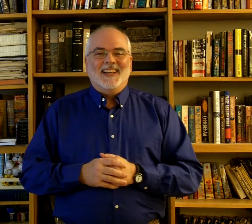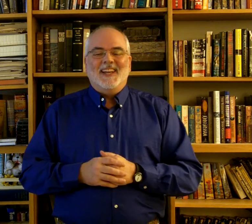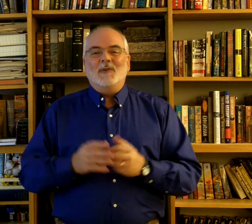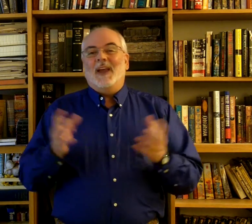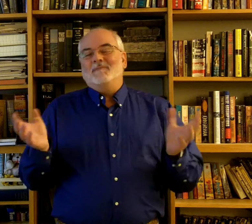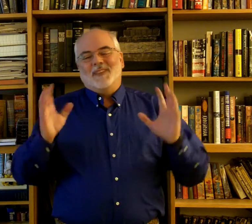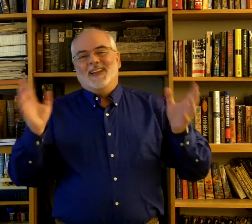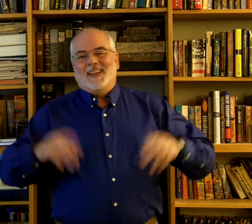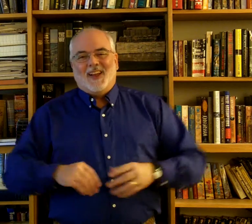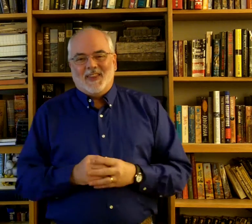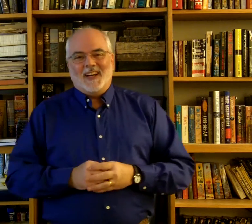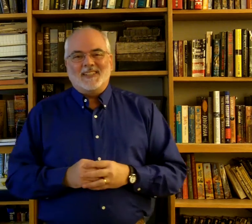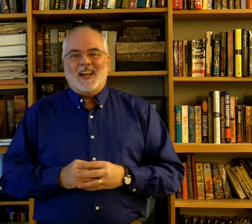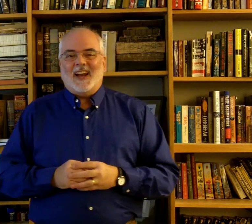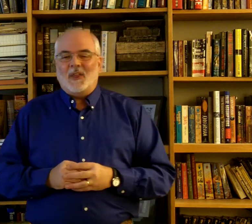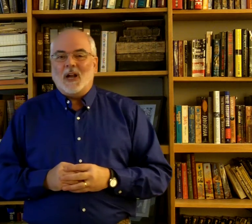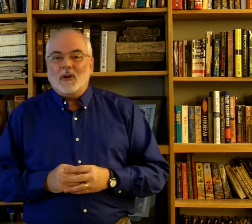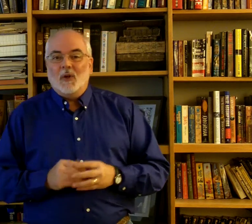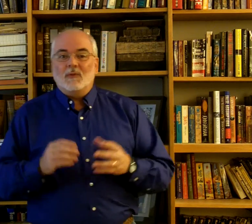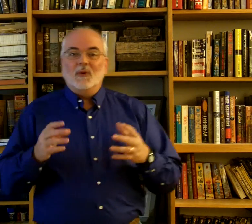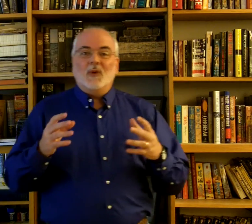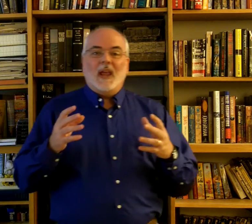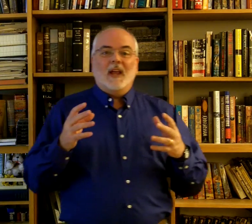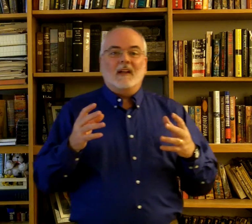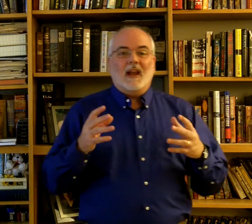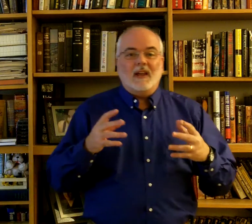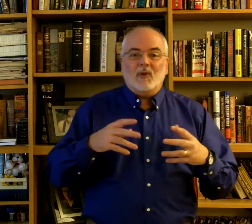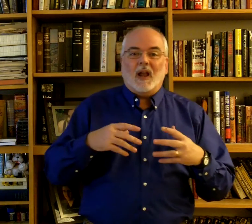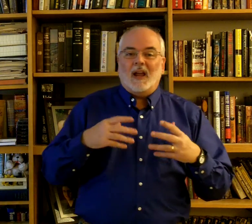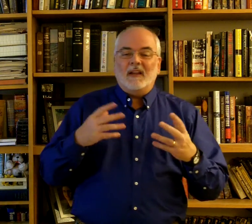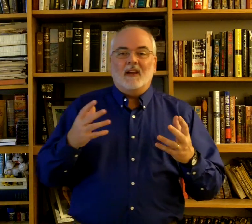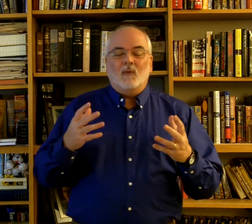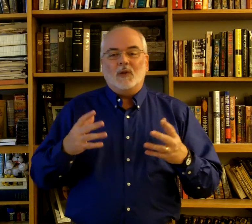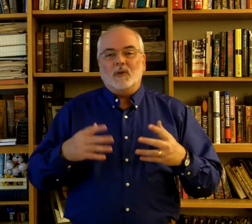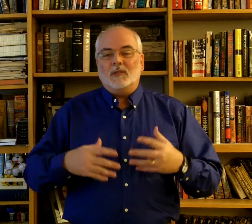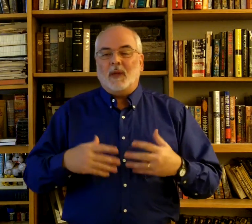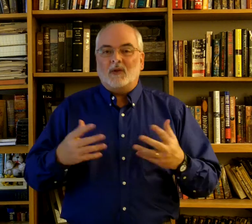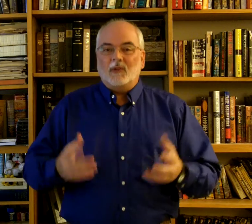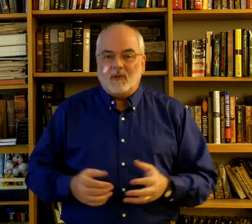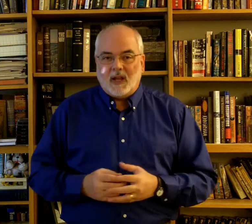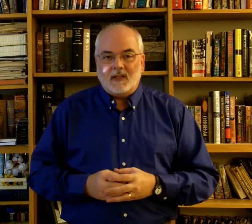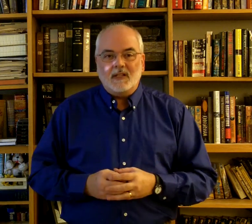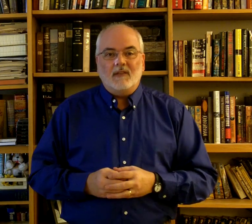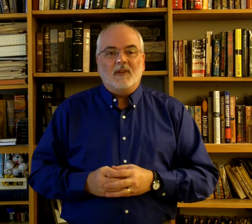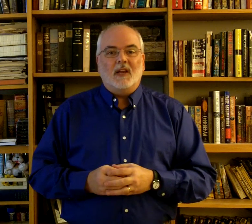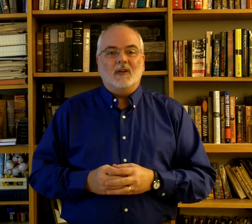Anyway, that aside, I thought I would go through and kind of give you an idea of what to expect with those LTC videos,